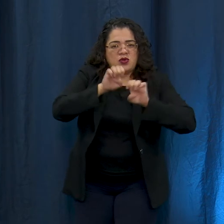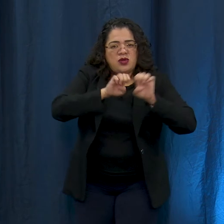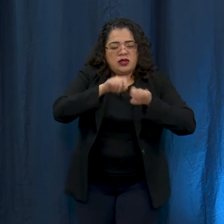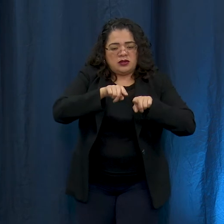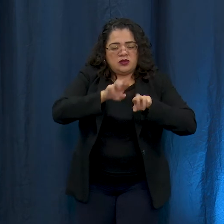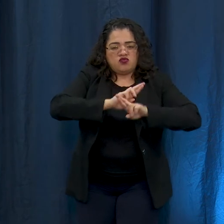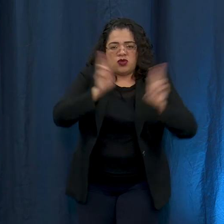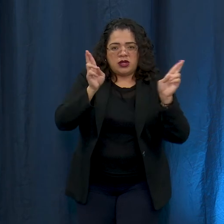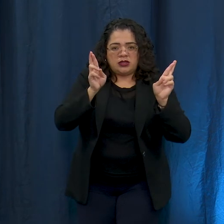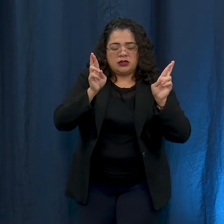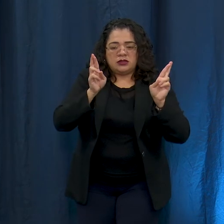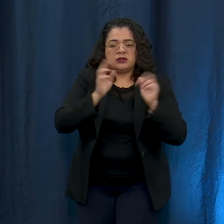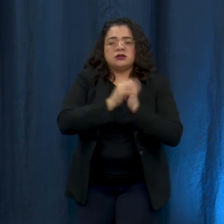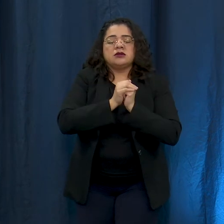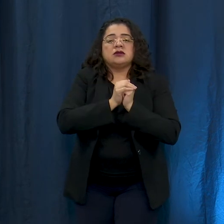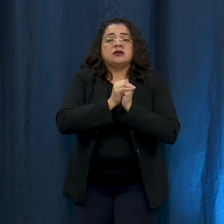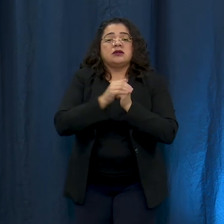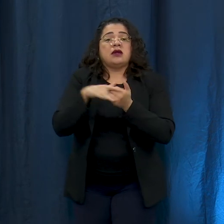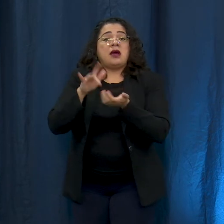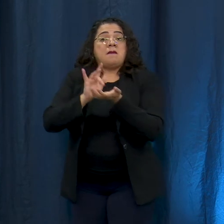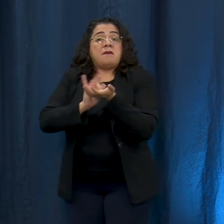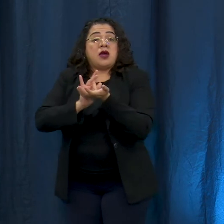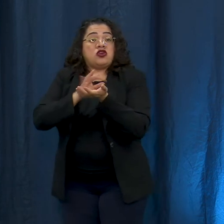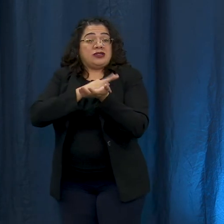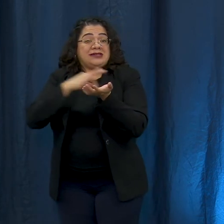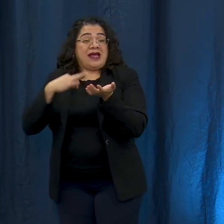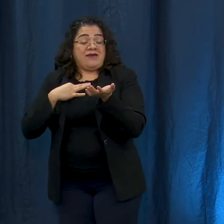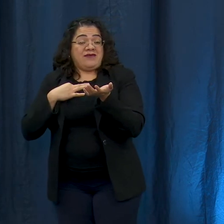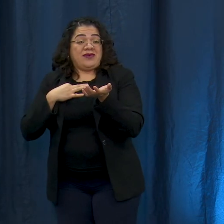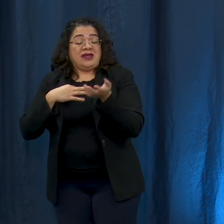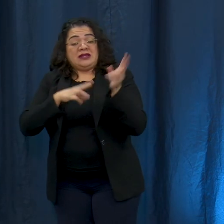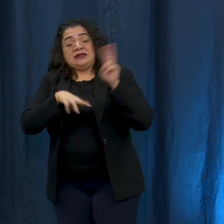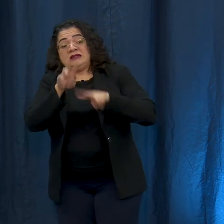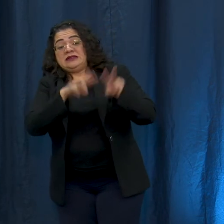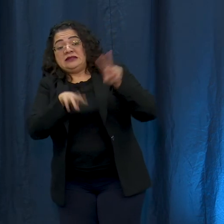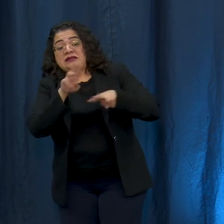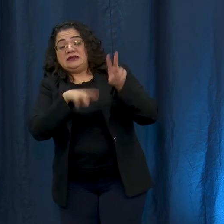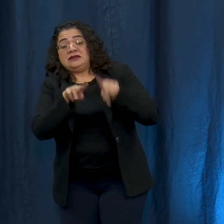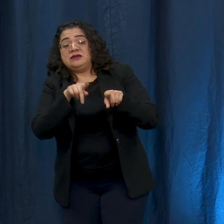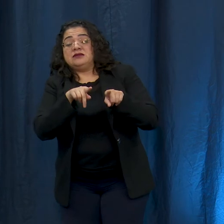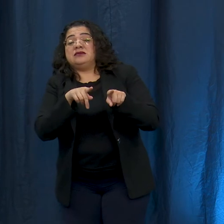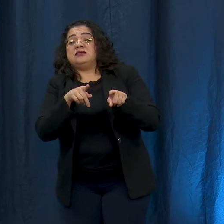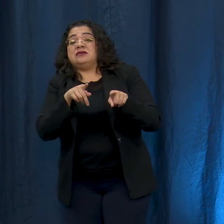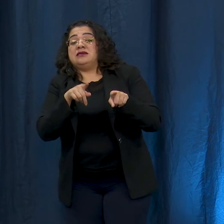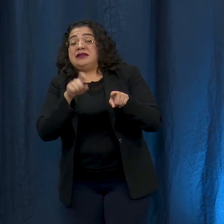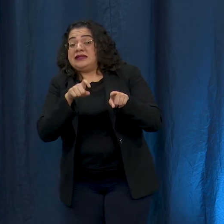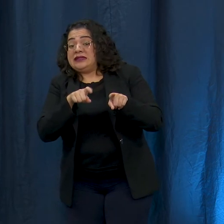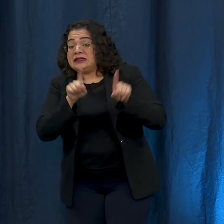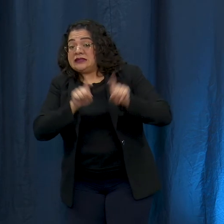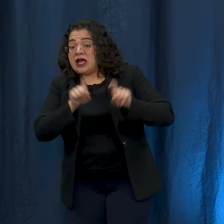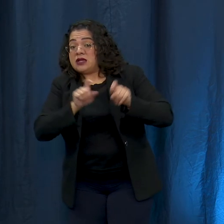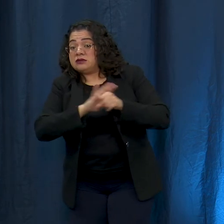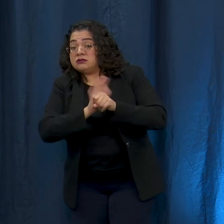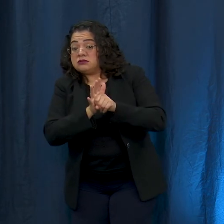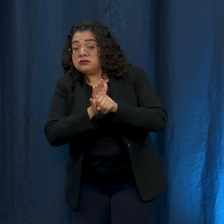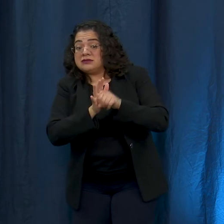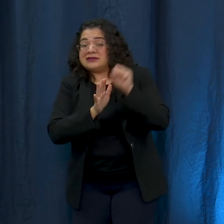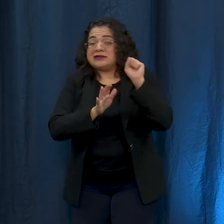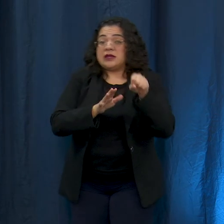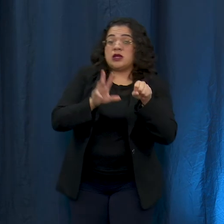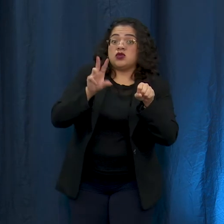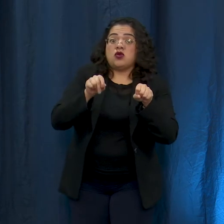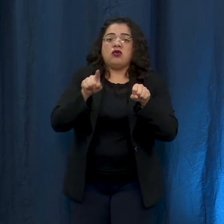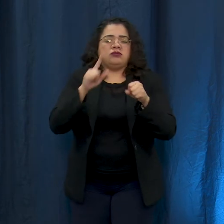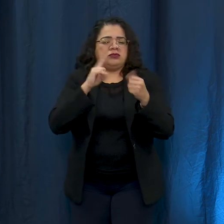the medical staff there will evaluate those patients and determine their need for testing for COVID-19.